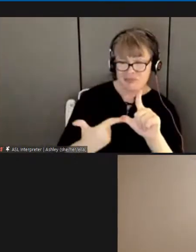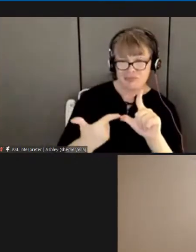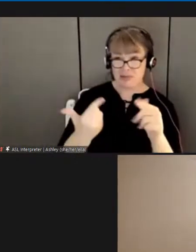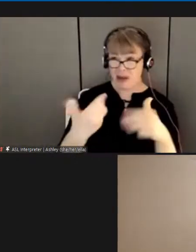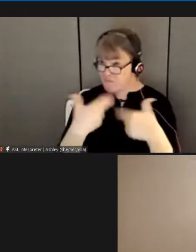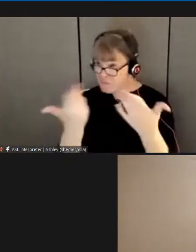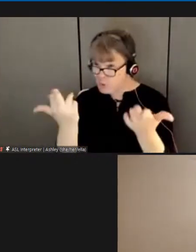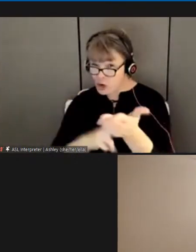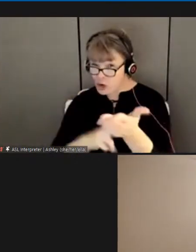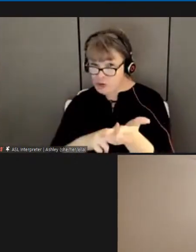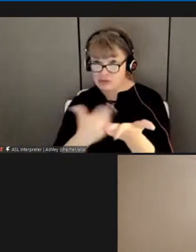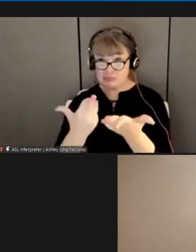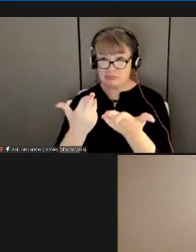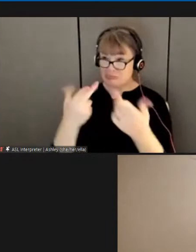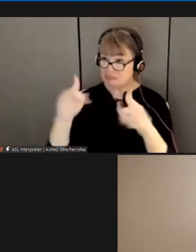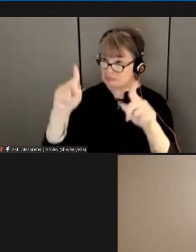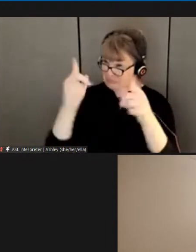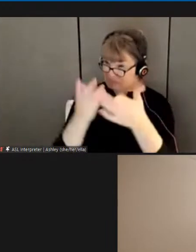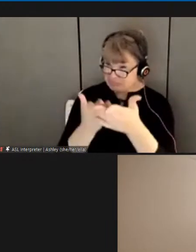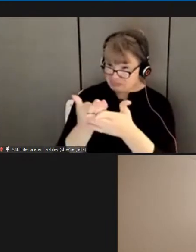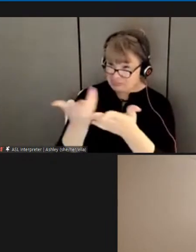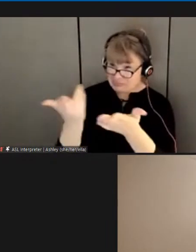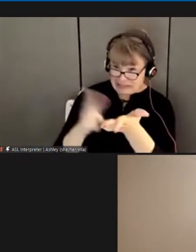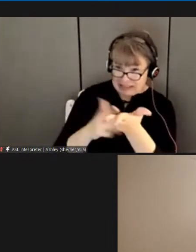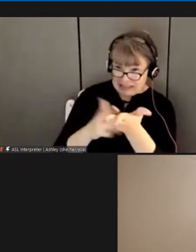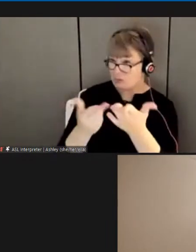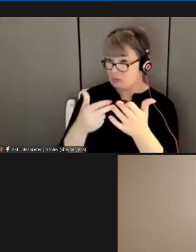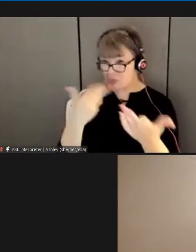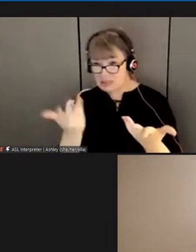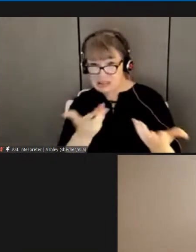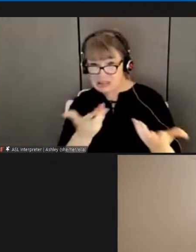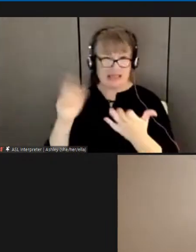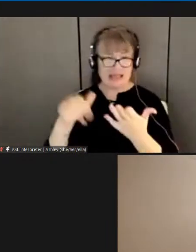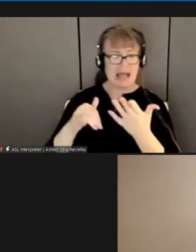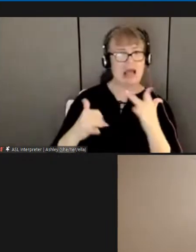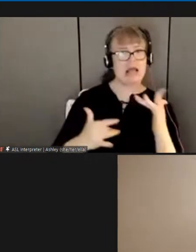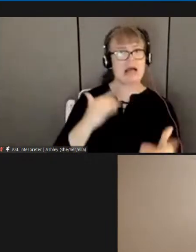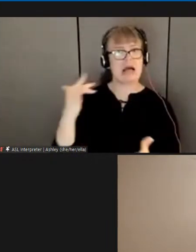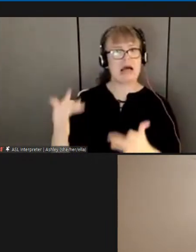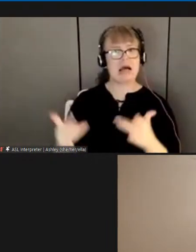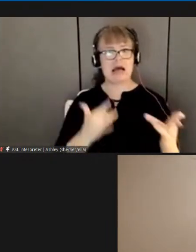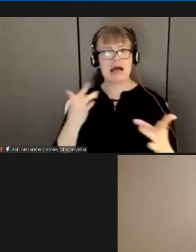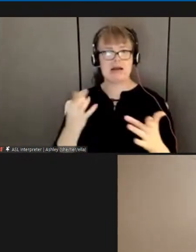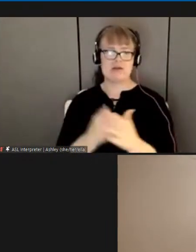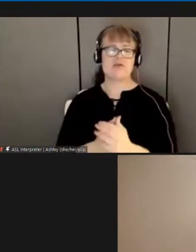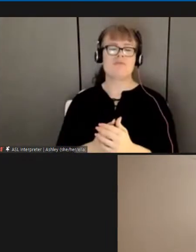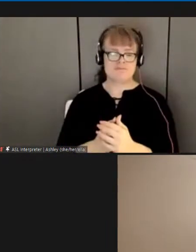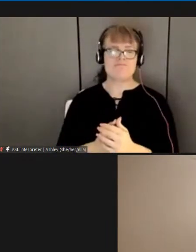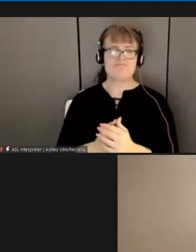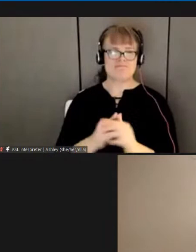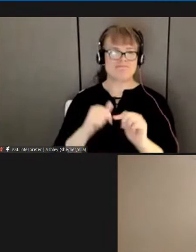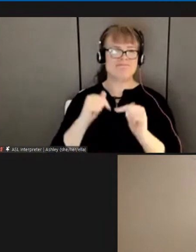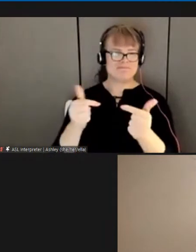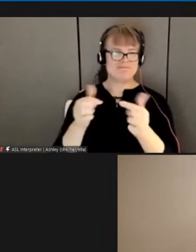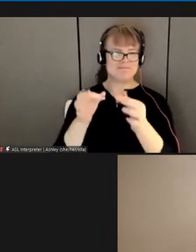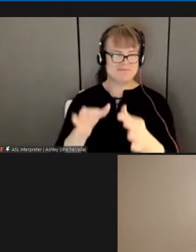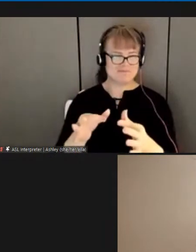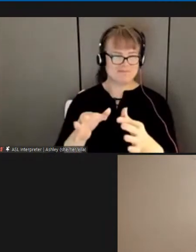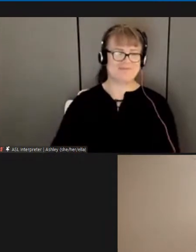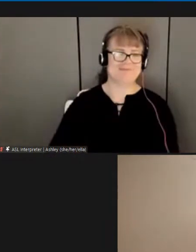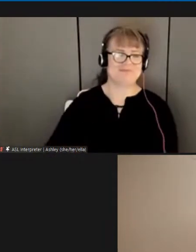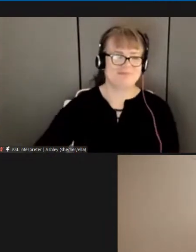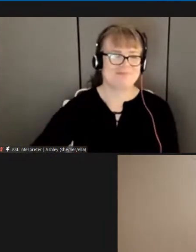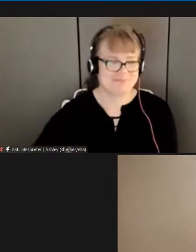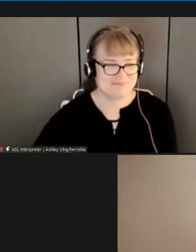contract um and so it was a lot of excitement also during that time um when they were